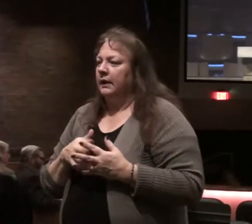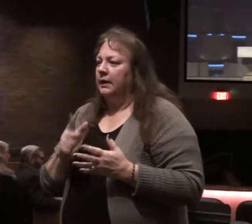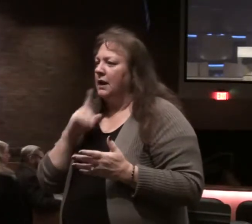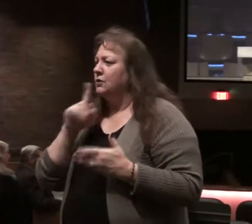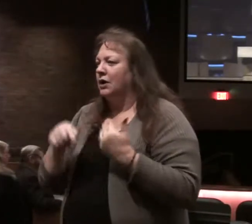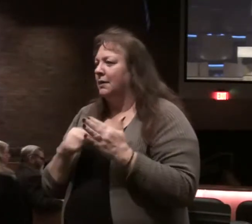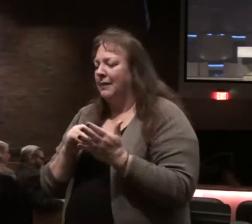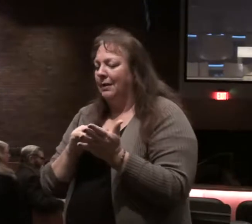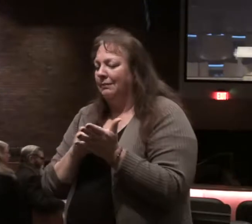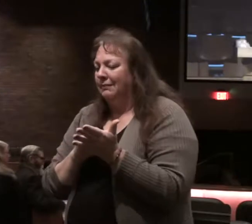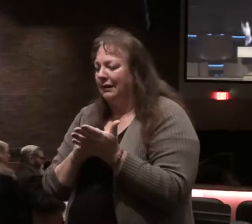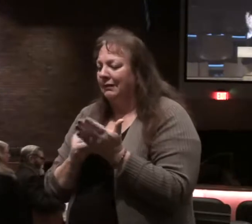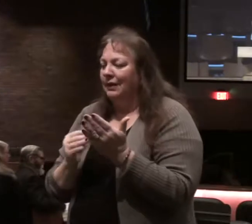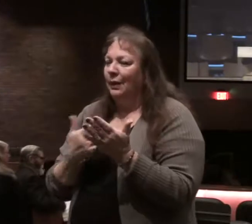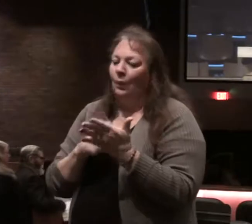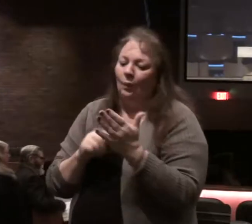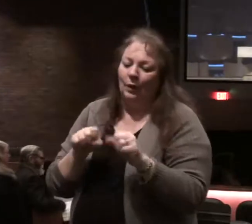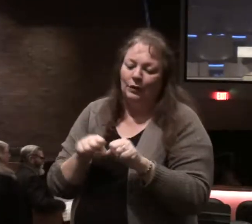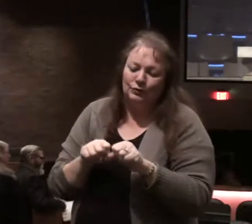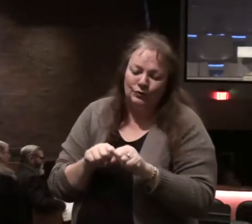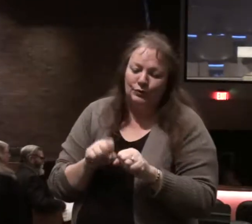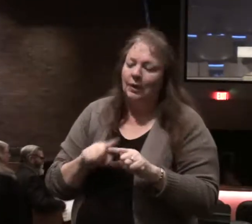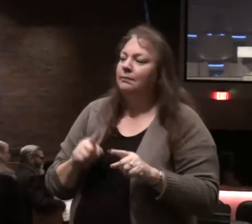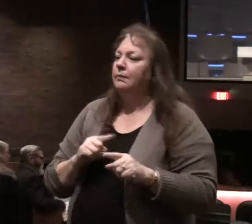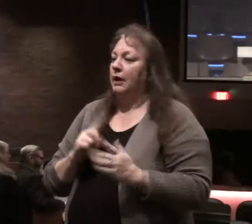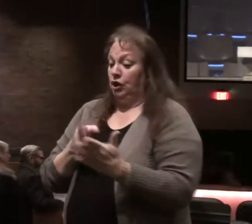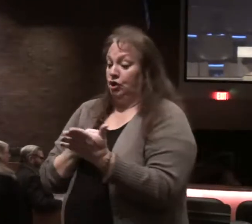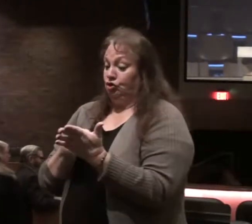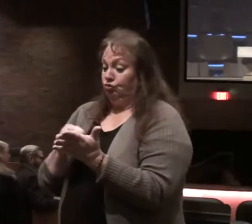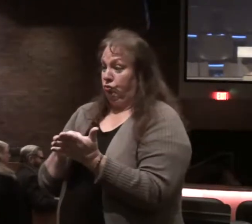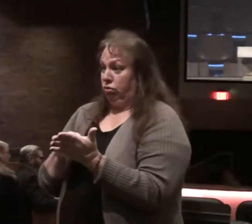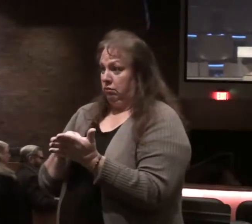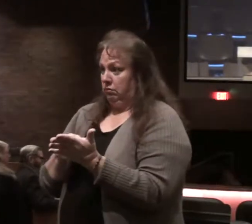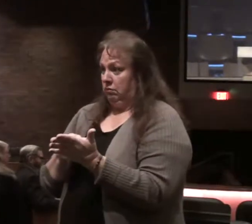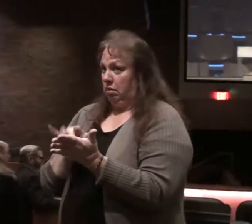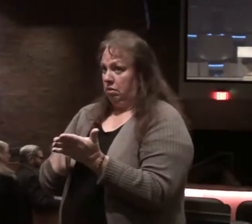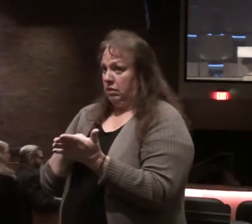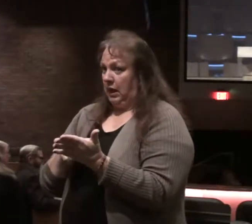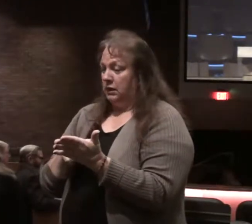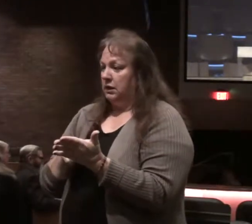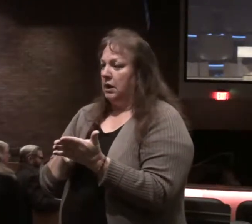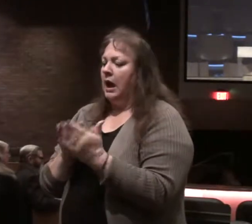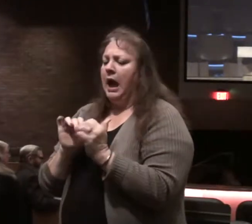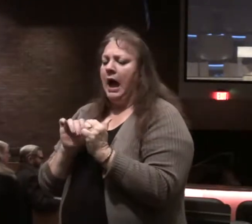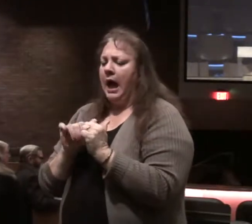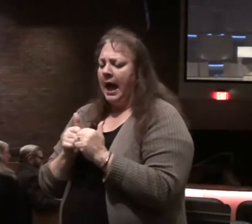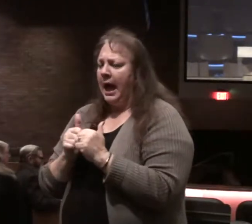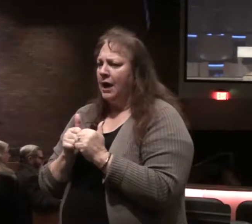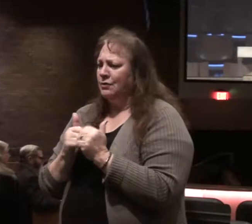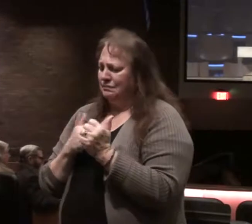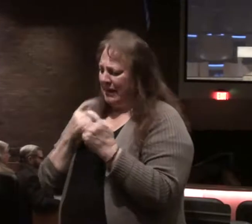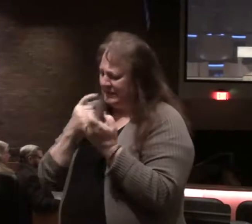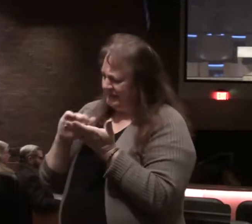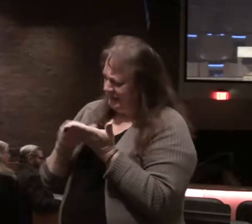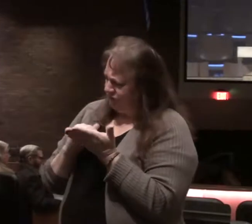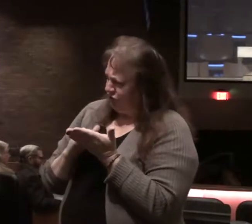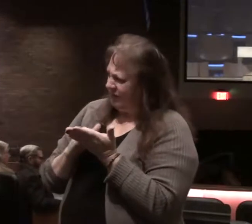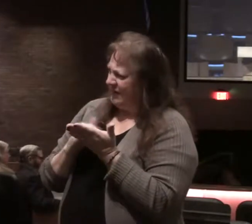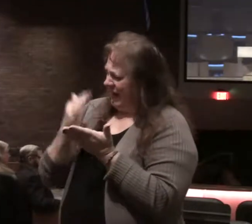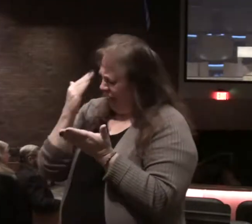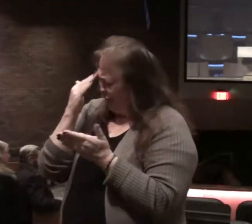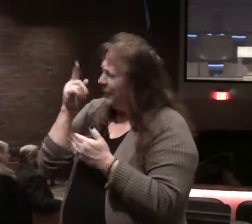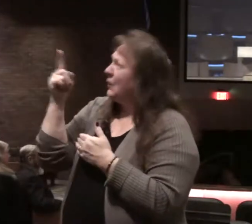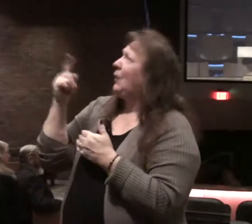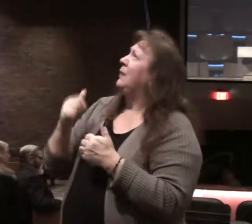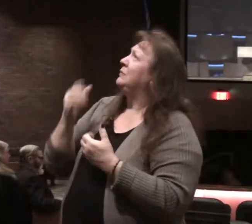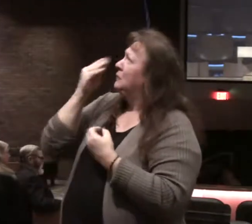advice or what you choose to buy. When it comes to truth, when it comes to how to have sins forgiven, how to know the living God, how